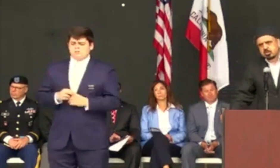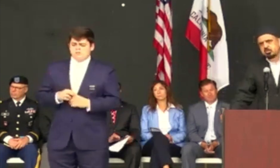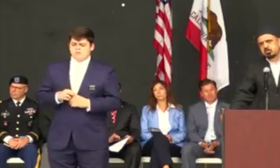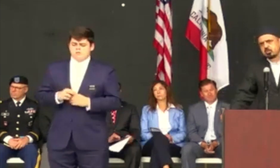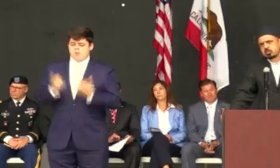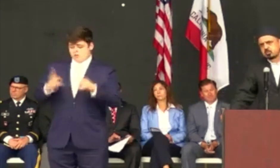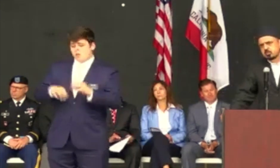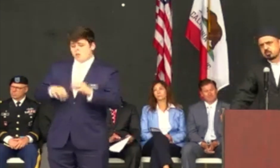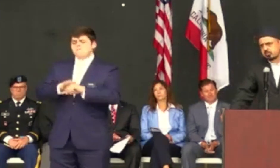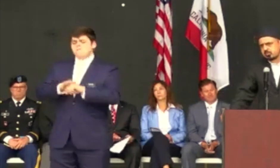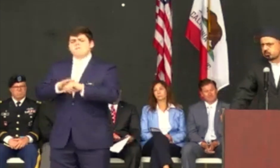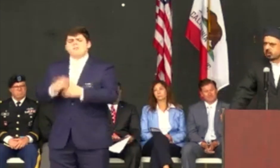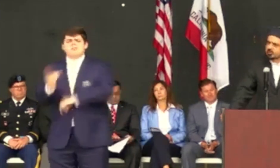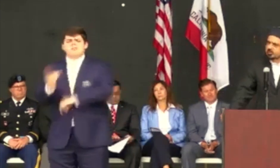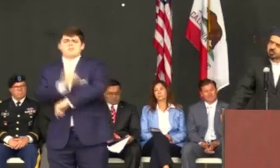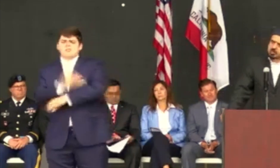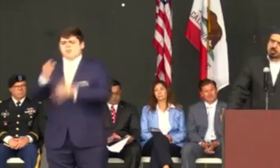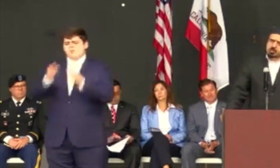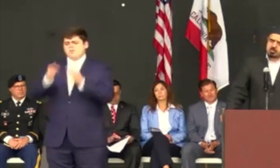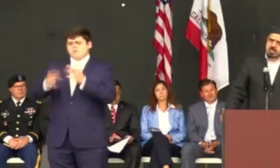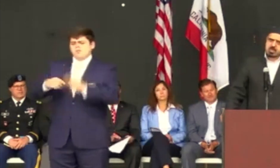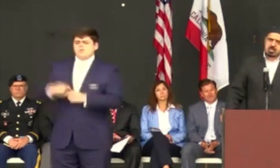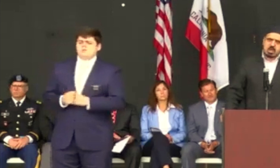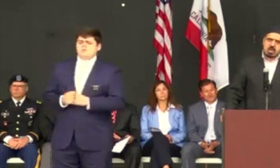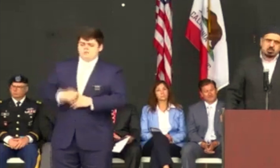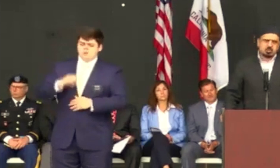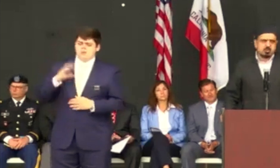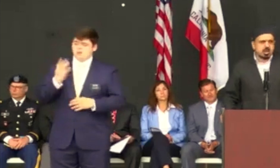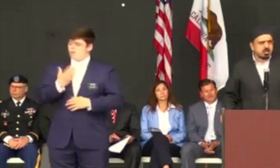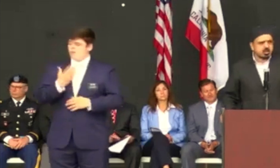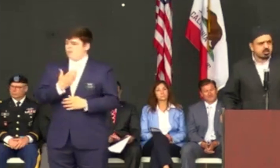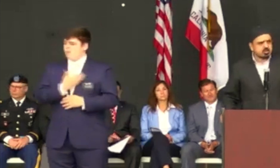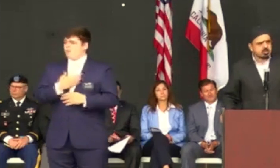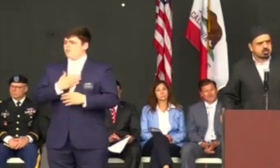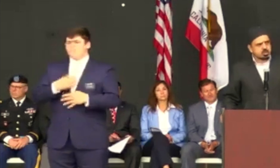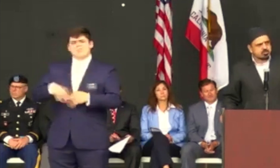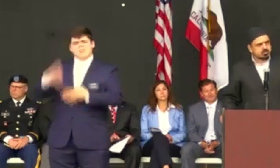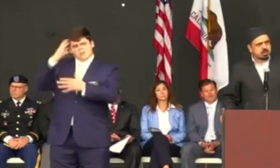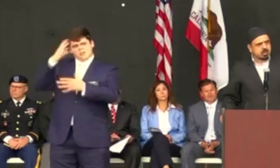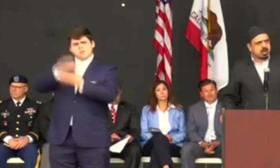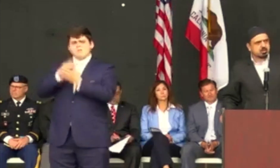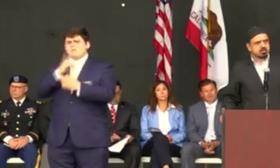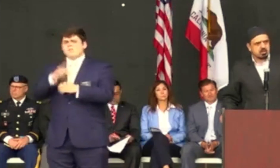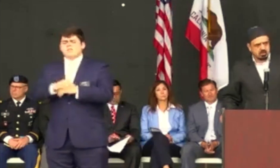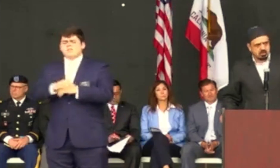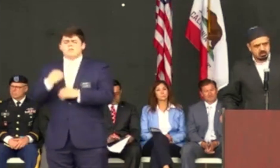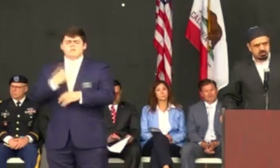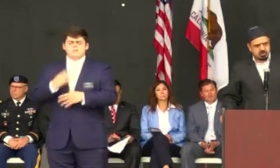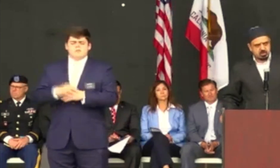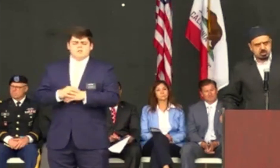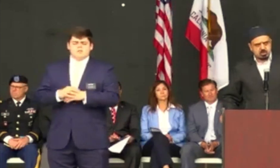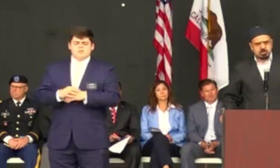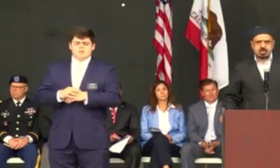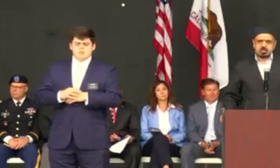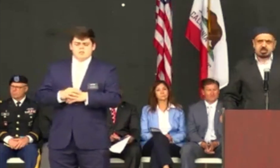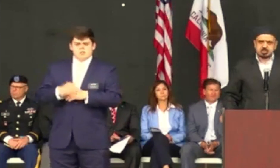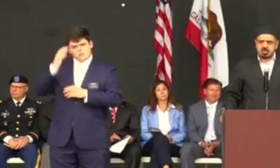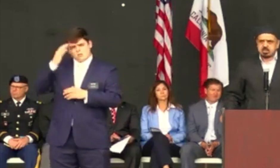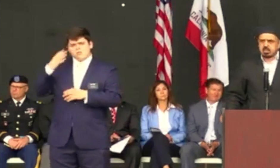Muslims, Prophet Muhammad, peace be upon him, said that God will remind his servants about the blessings that he has given them.